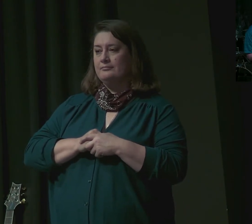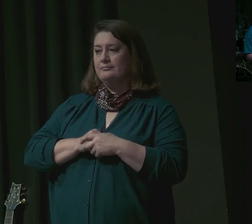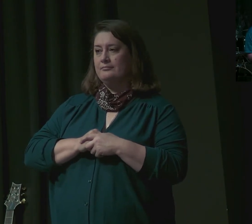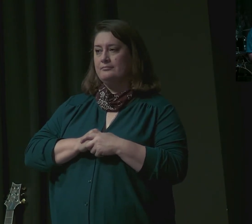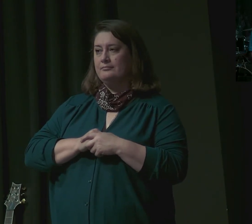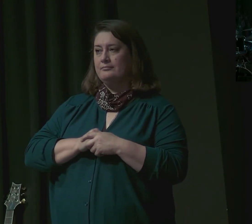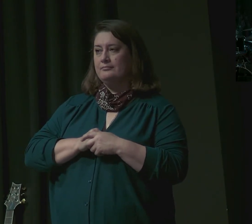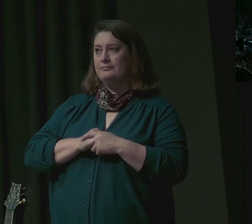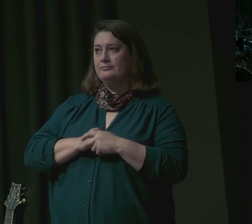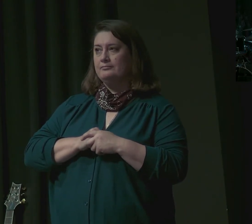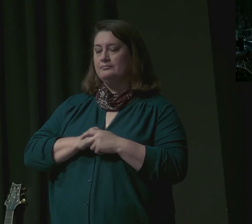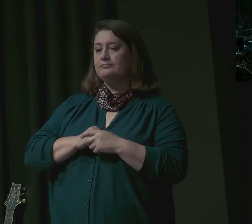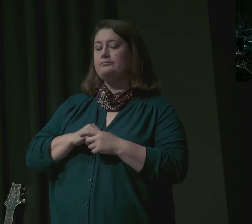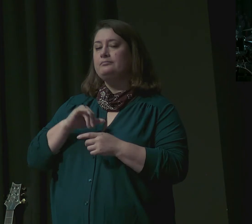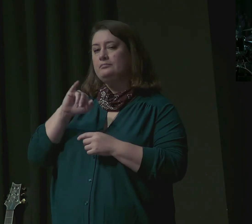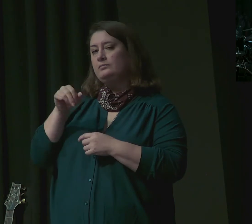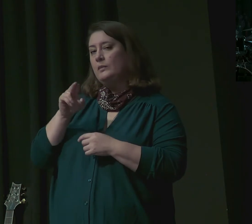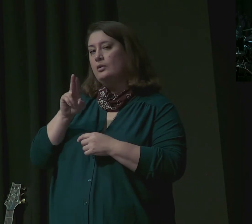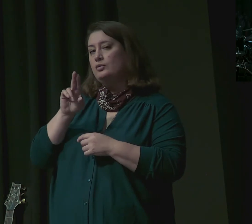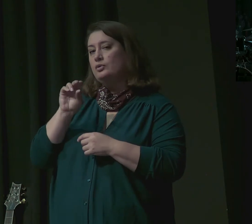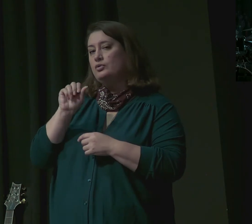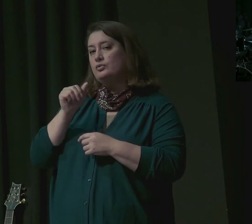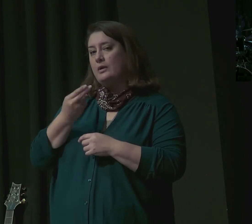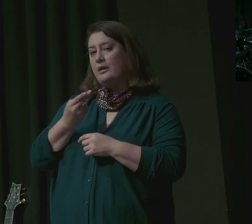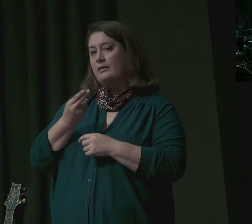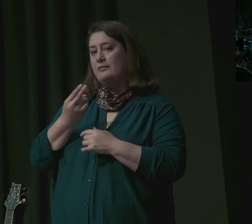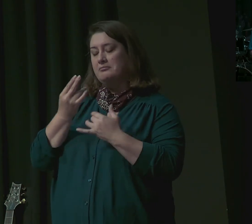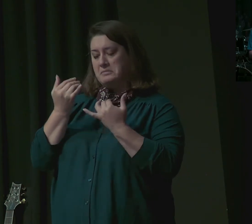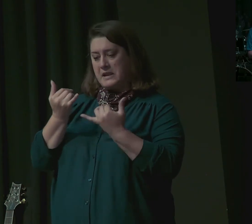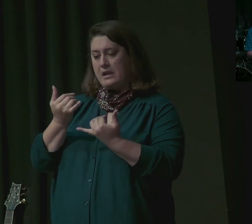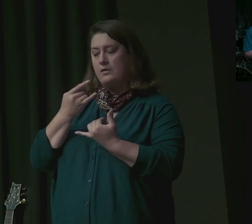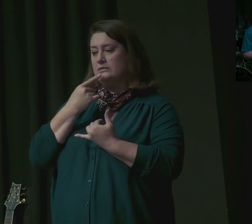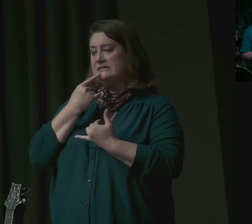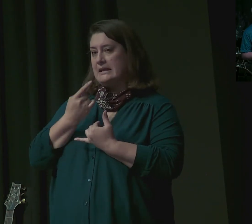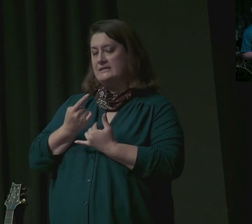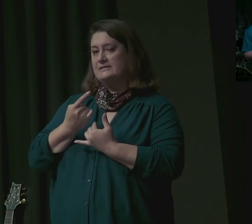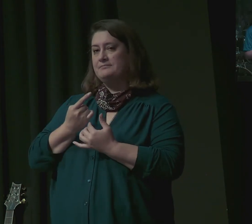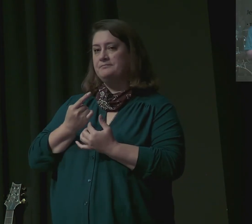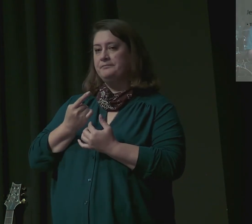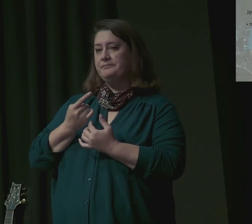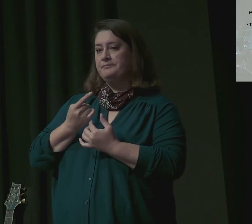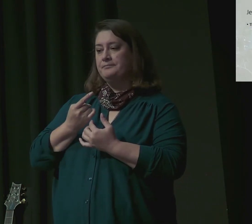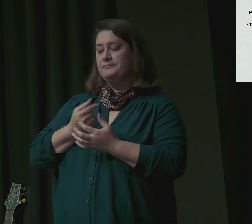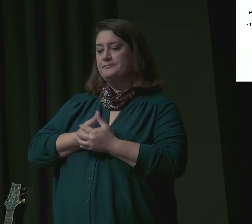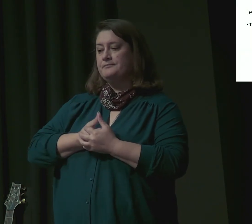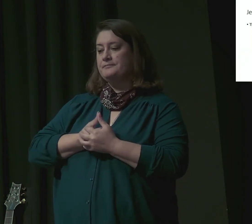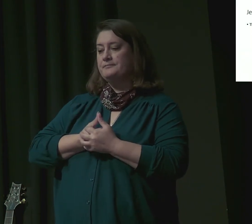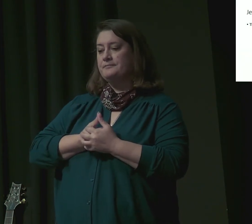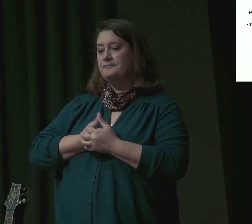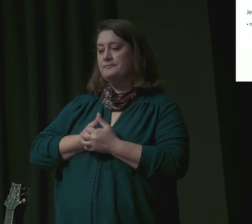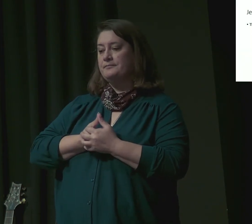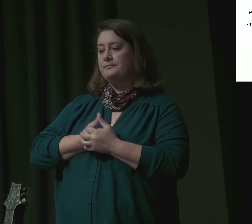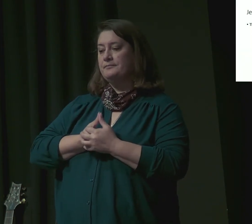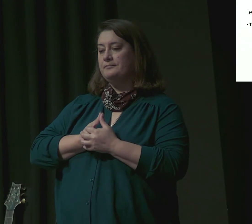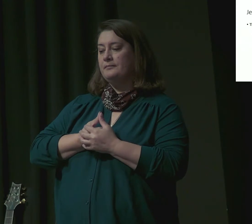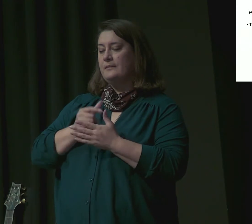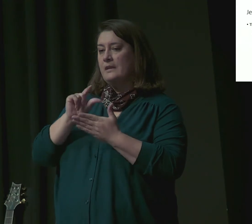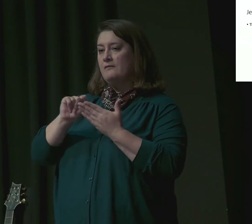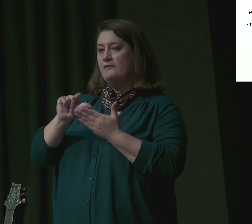Judah then stands to ensure the safety of Benjamin in verses 8 to 10. And